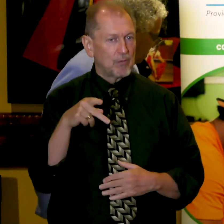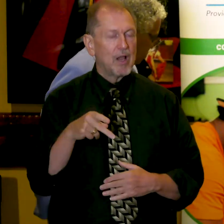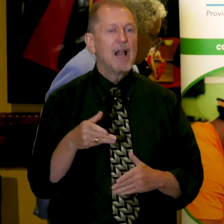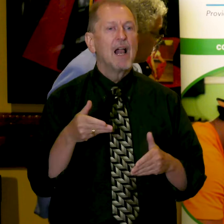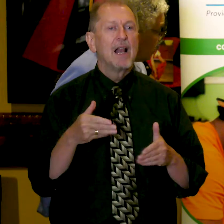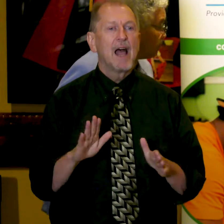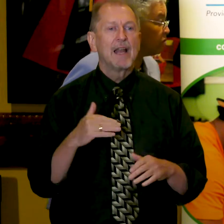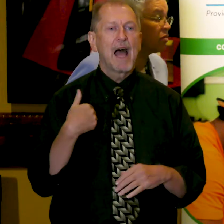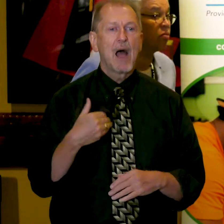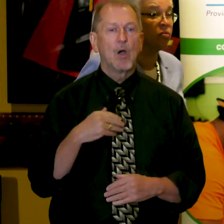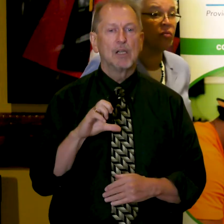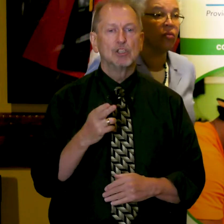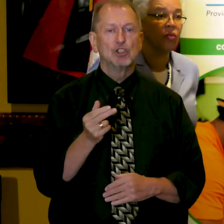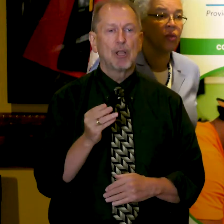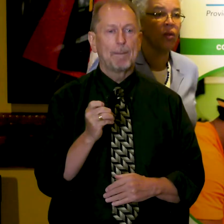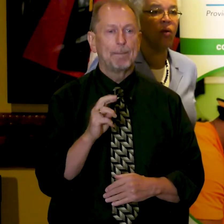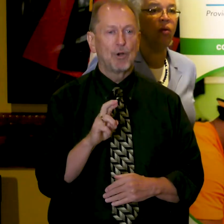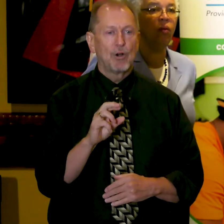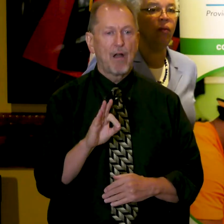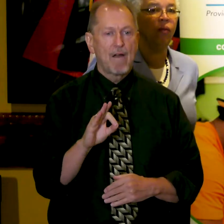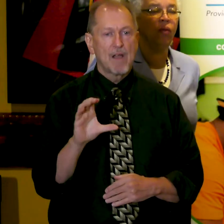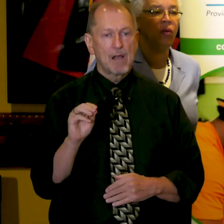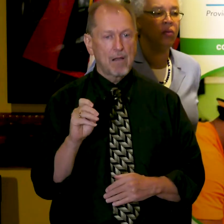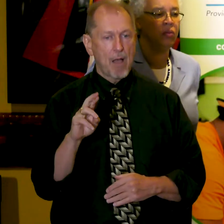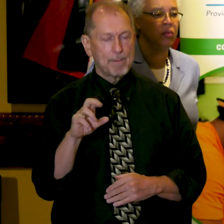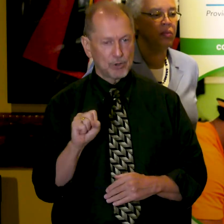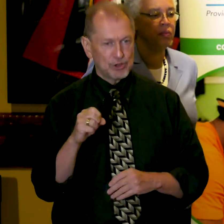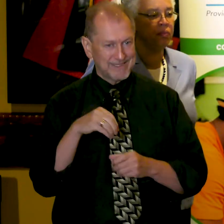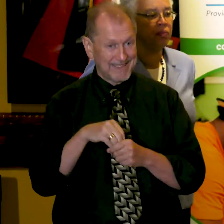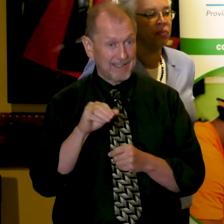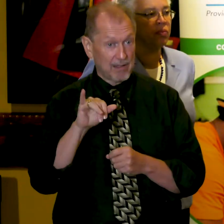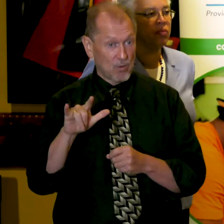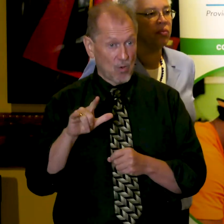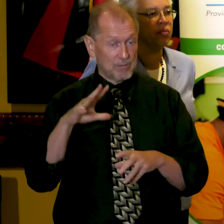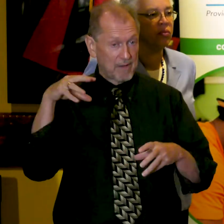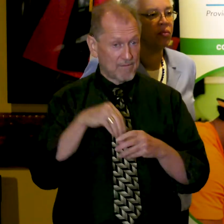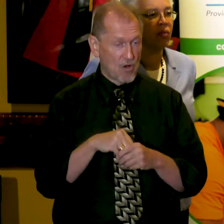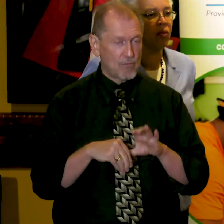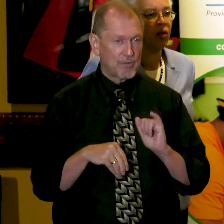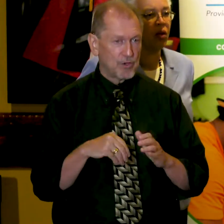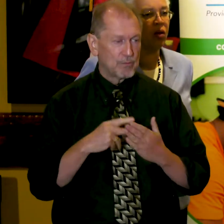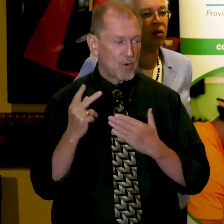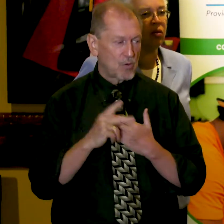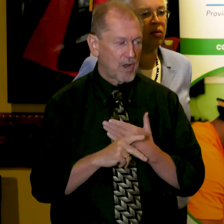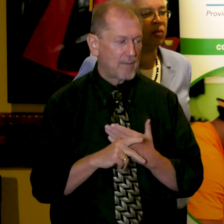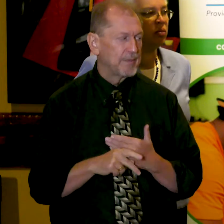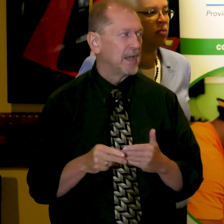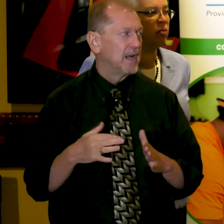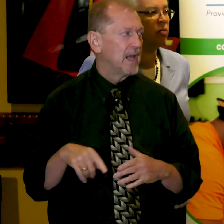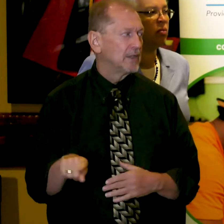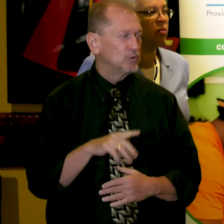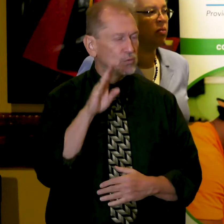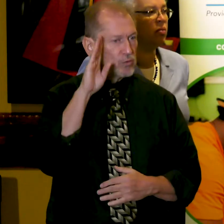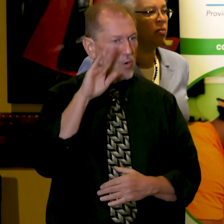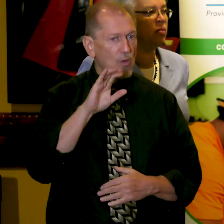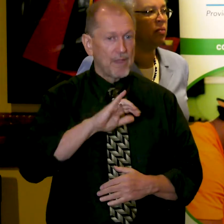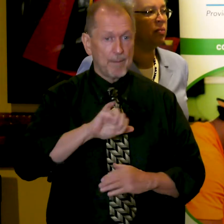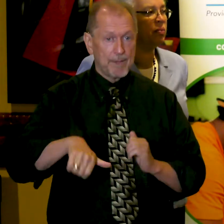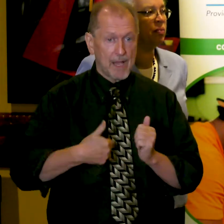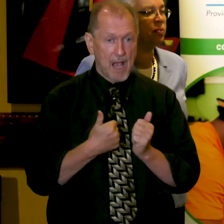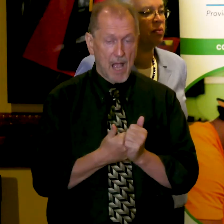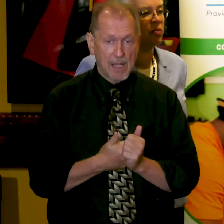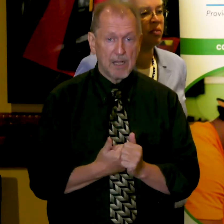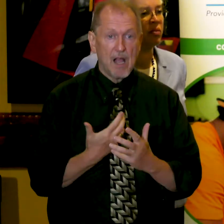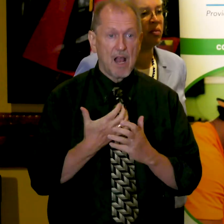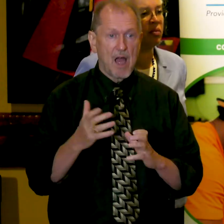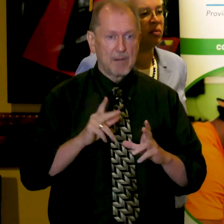to be a partner of the Source Grow grant. I just want you all to know that behind the scenes a lot